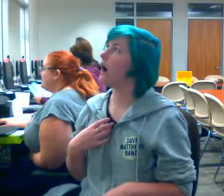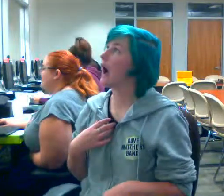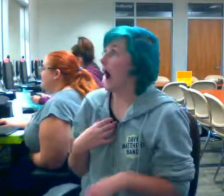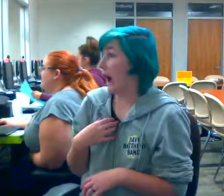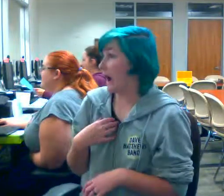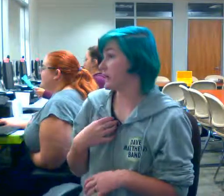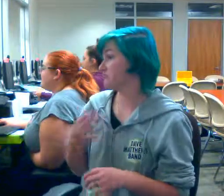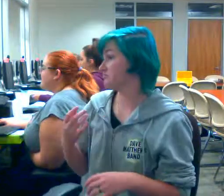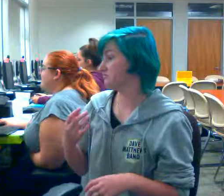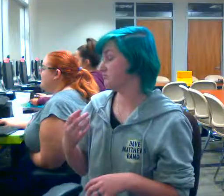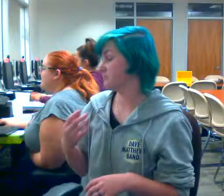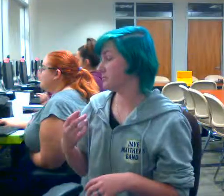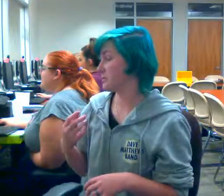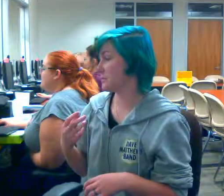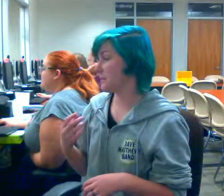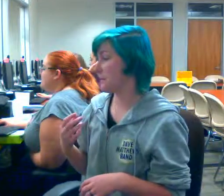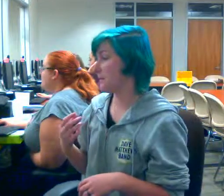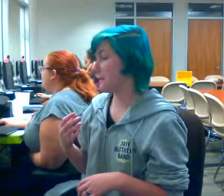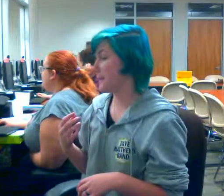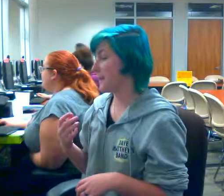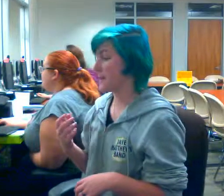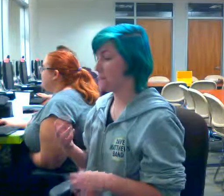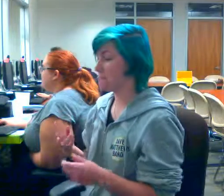Facebook. I'm pretty sure I can get this guy.